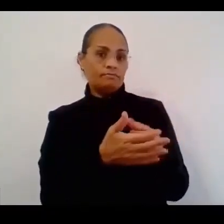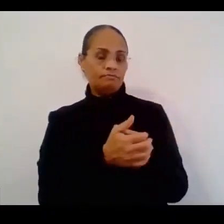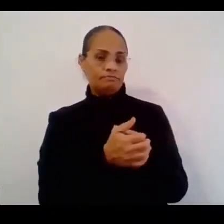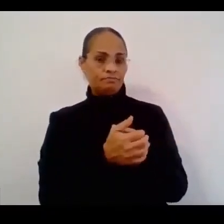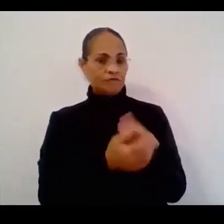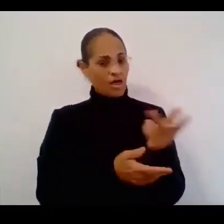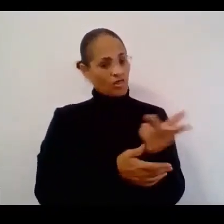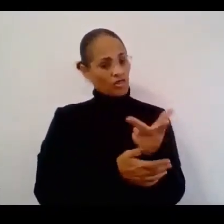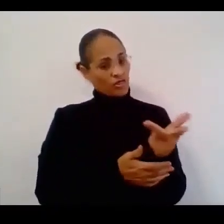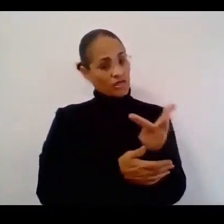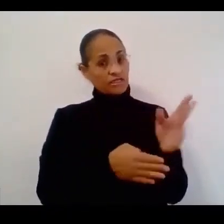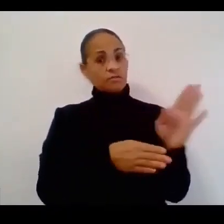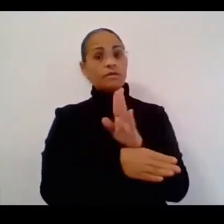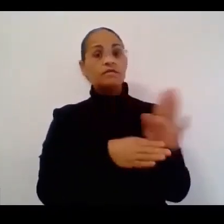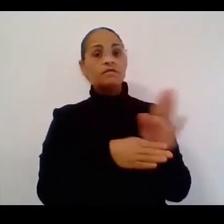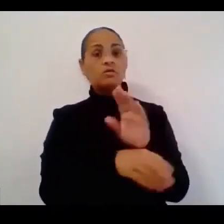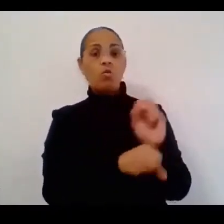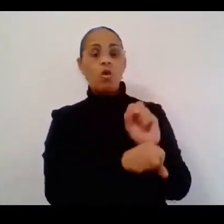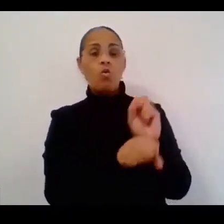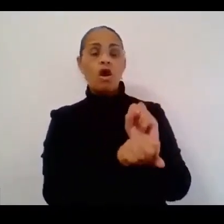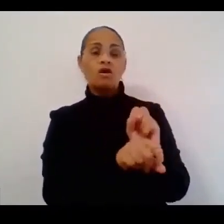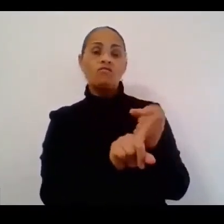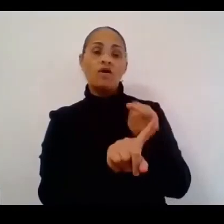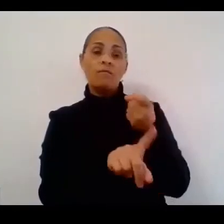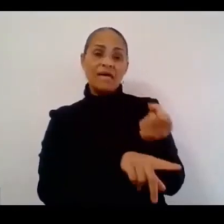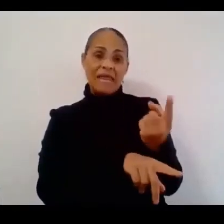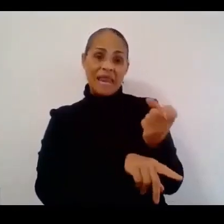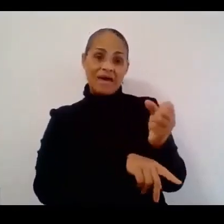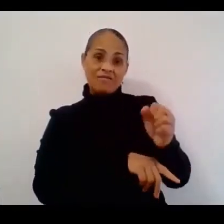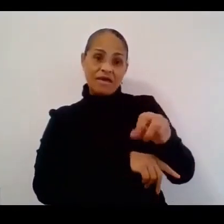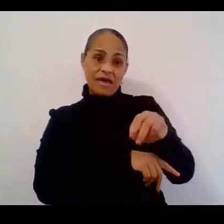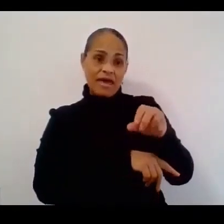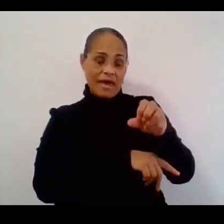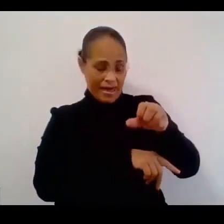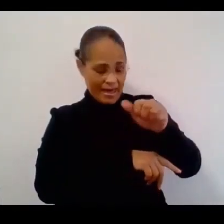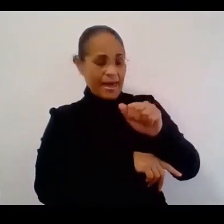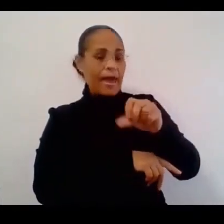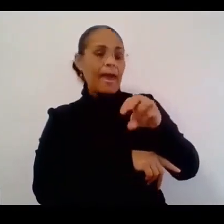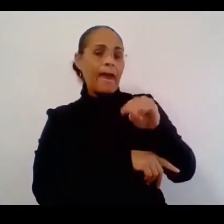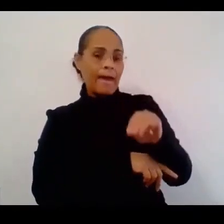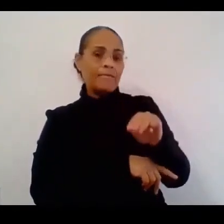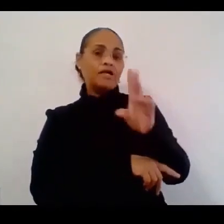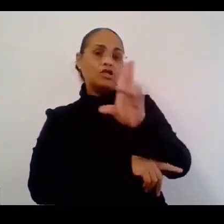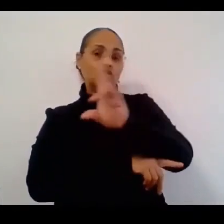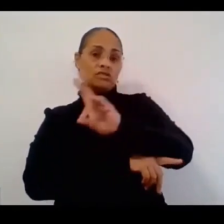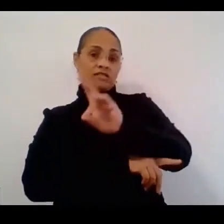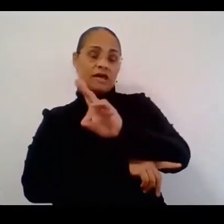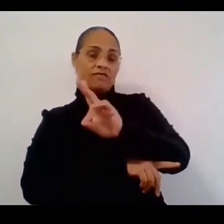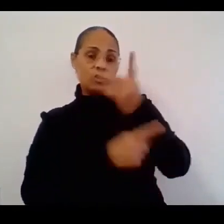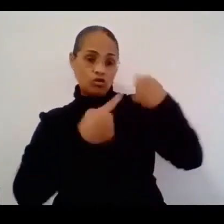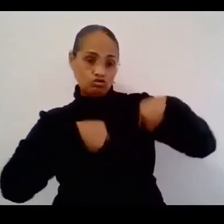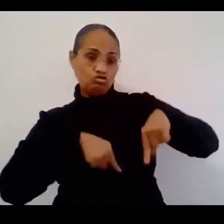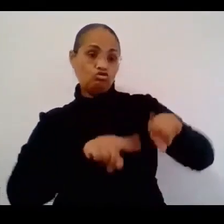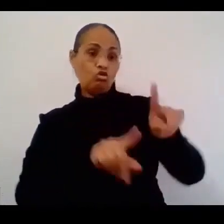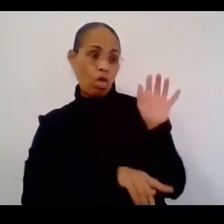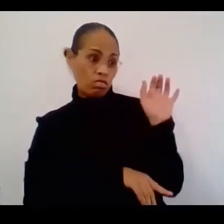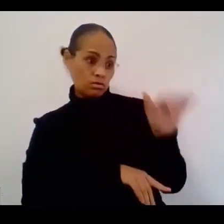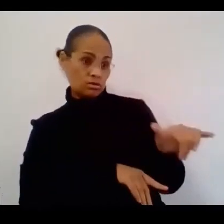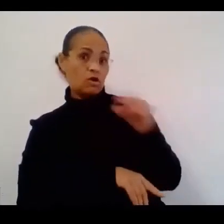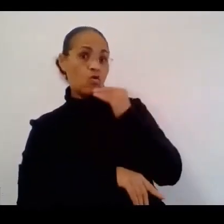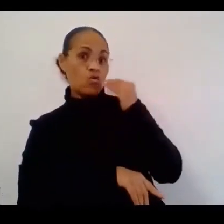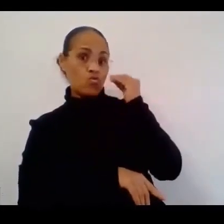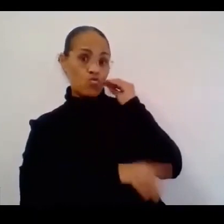These permitted businesses will operate from 11 a.m. to 7 p.m. during the seven-day period of the stay at home order.